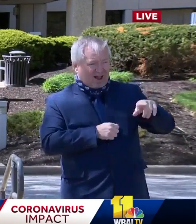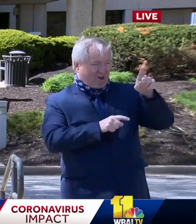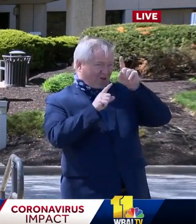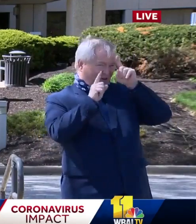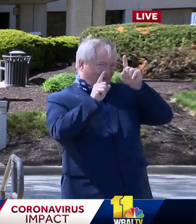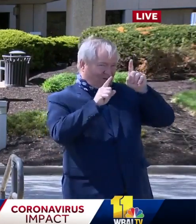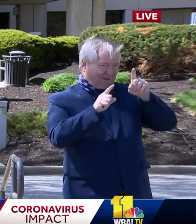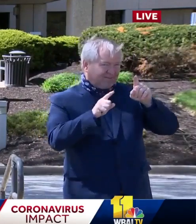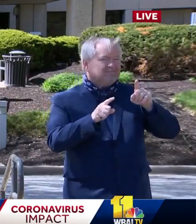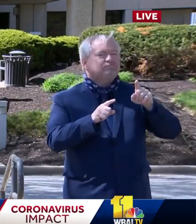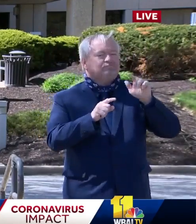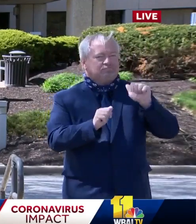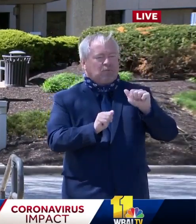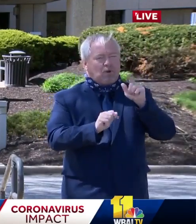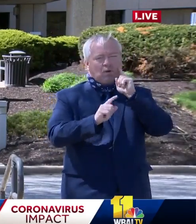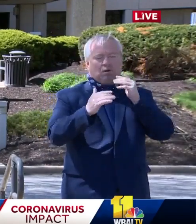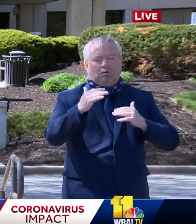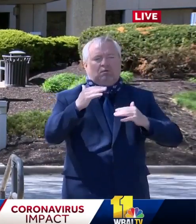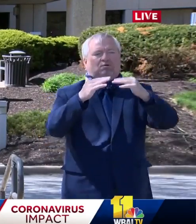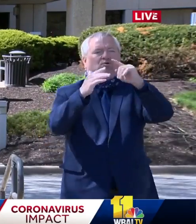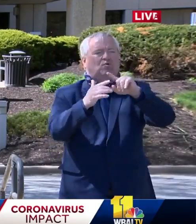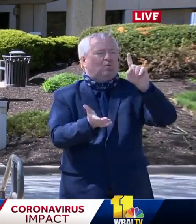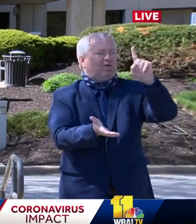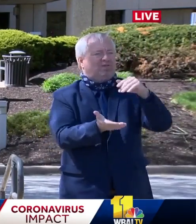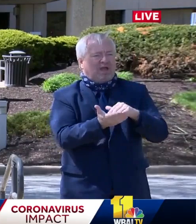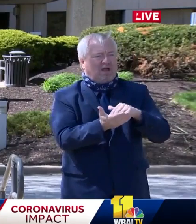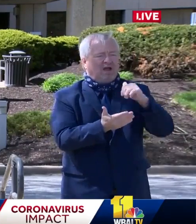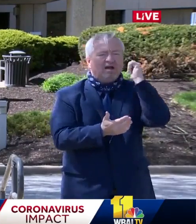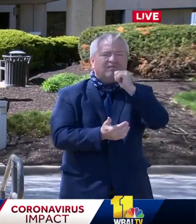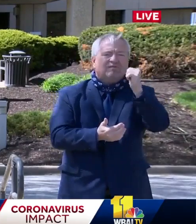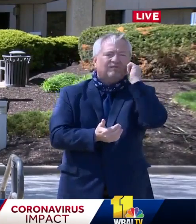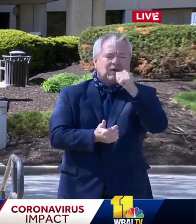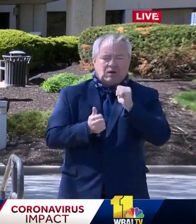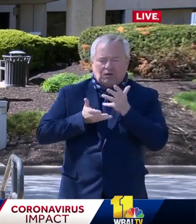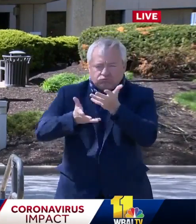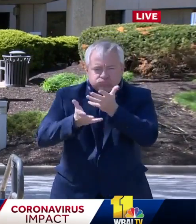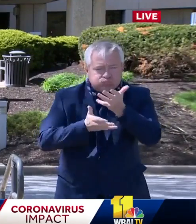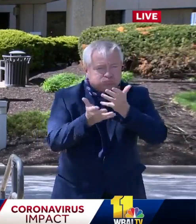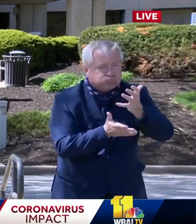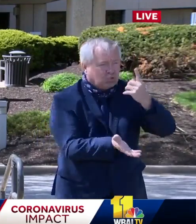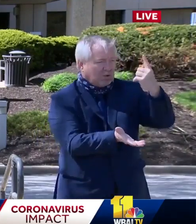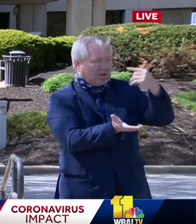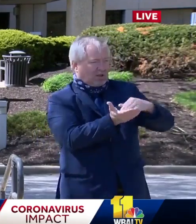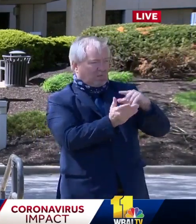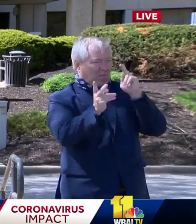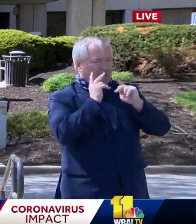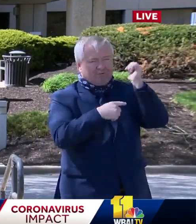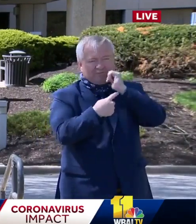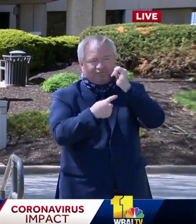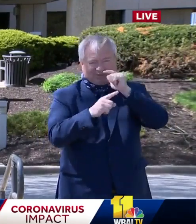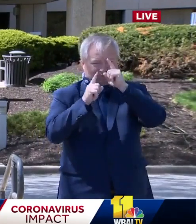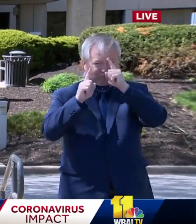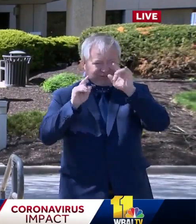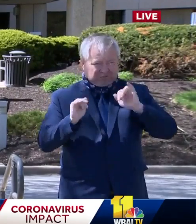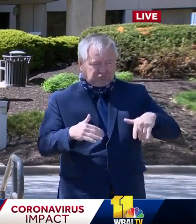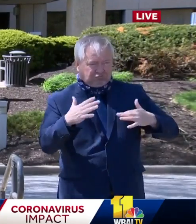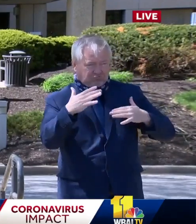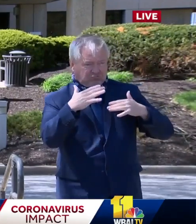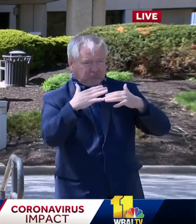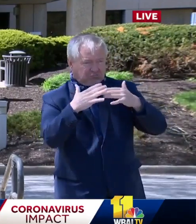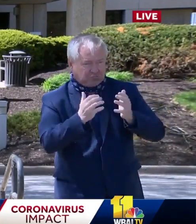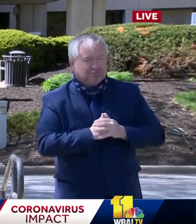cases per day. We are also today launching a new state-of-the-art contact tracing